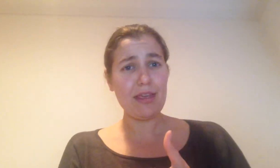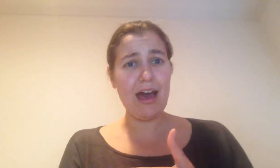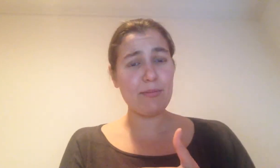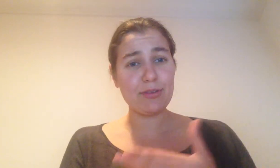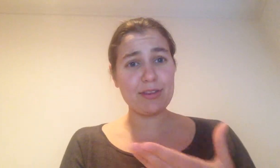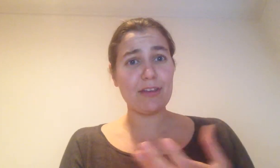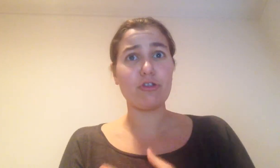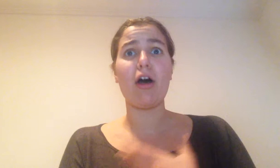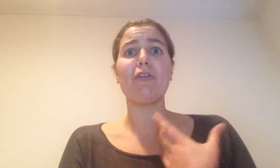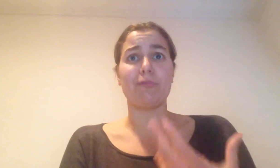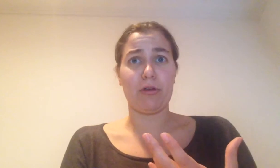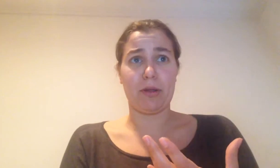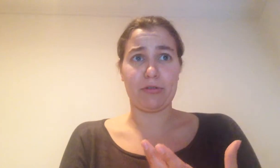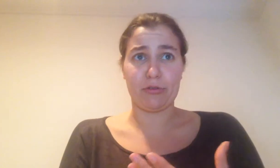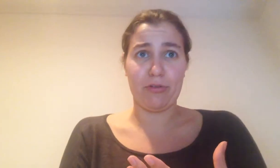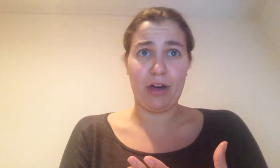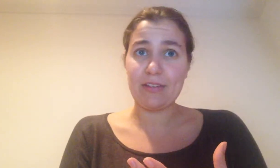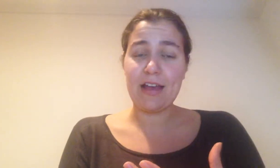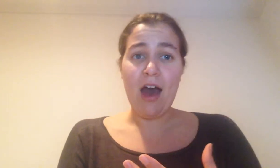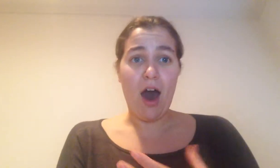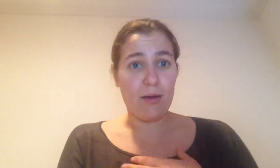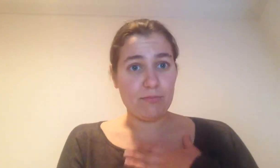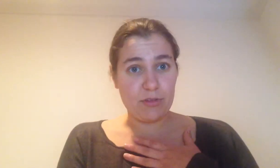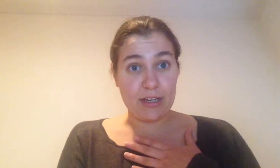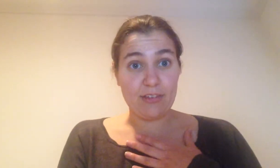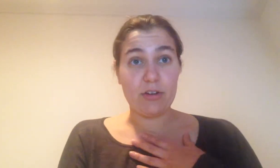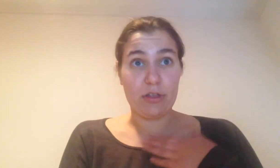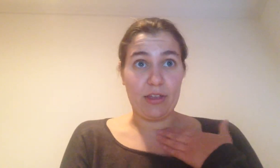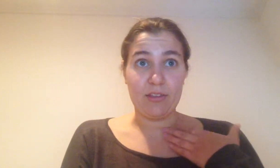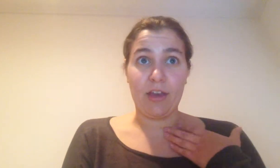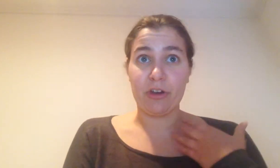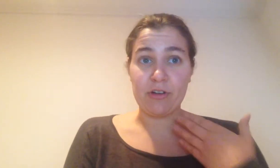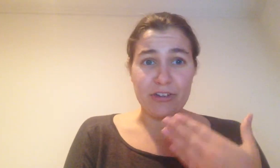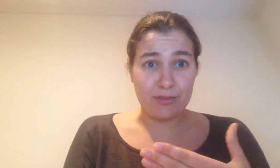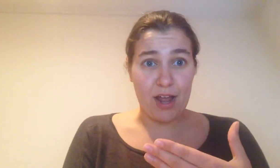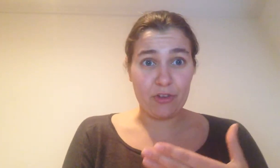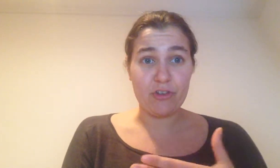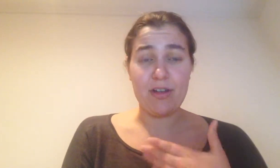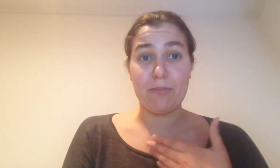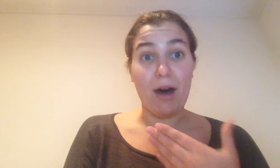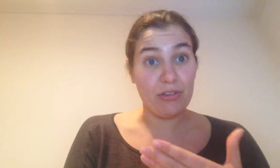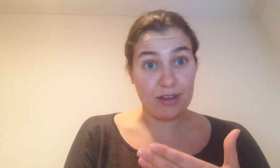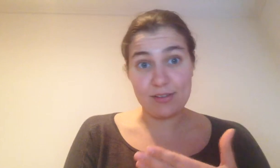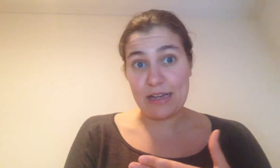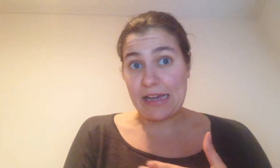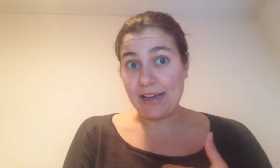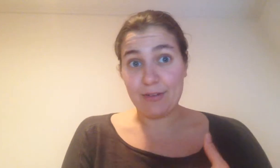So this does draw from post-modern schools of thought to consider things like the creation of knowledge and the politics of